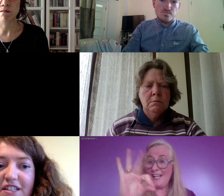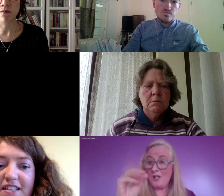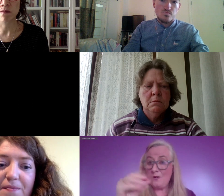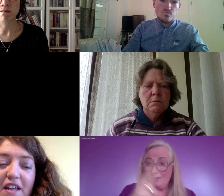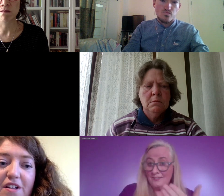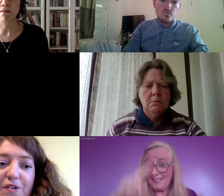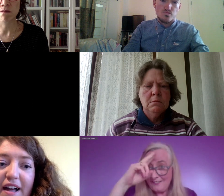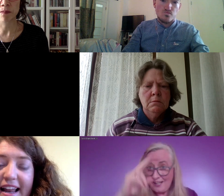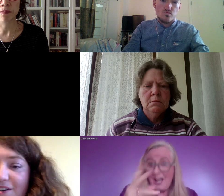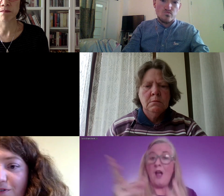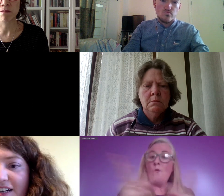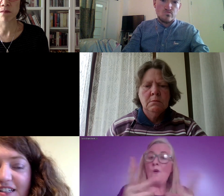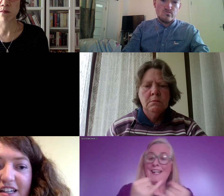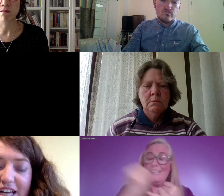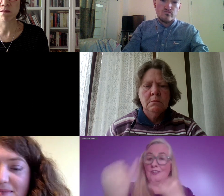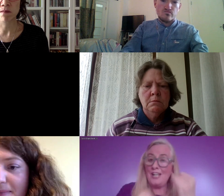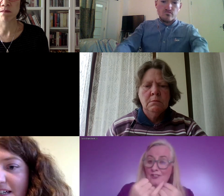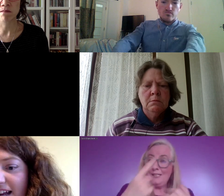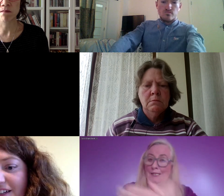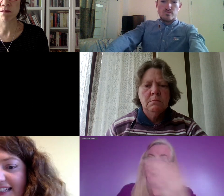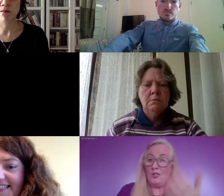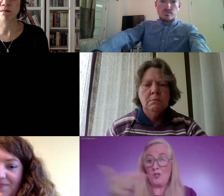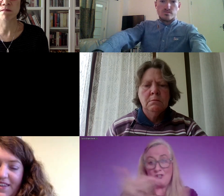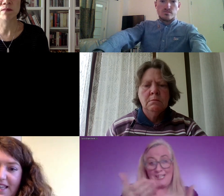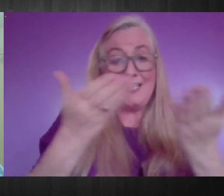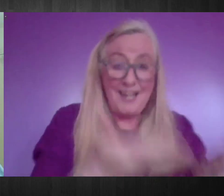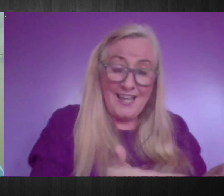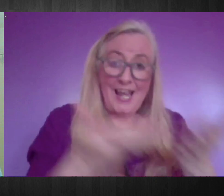consultant. So I'll hand over to James and Peter now.